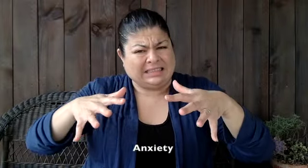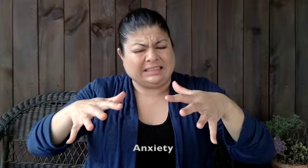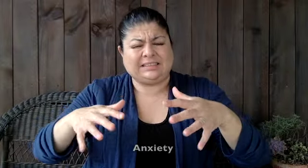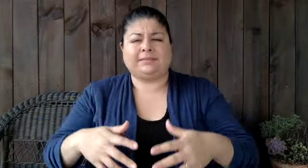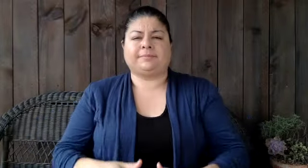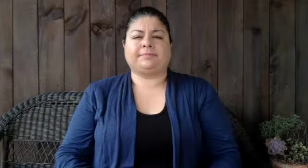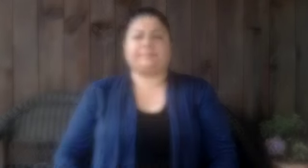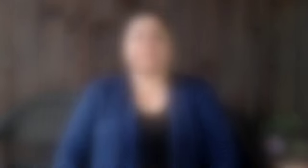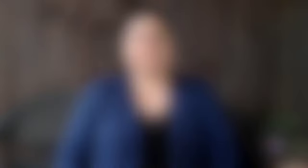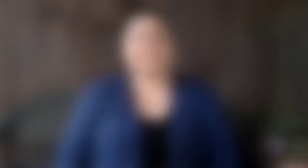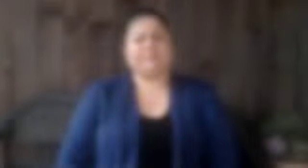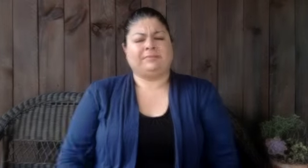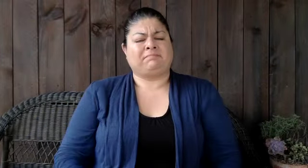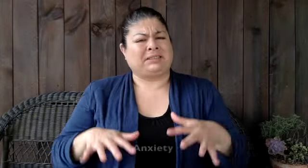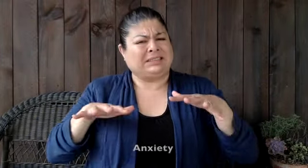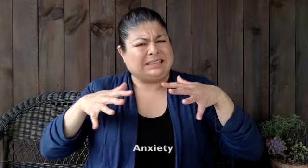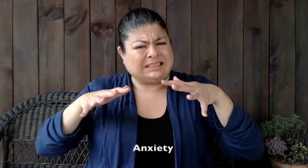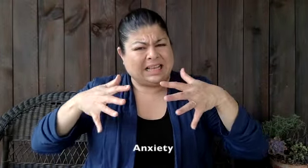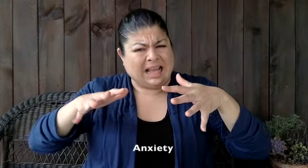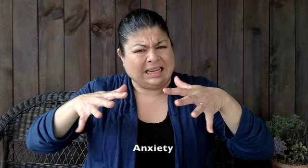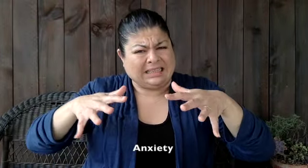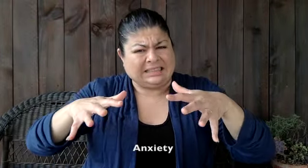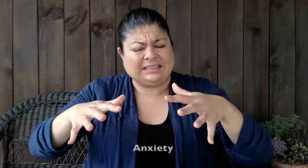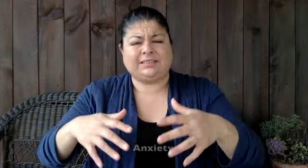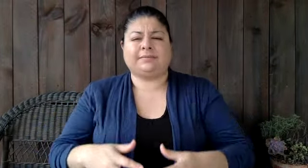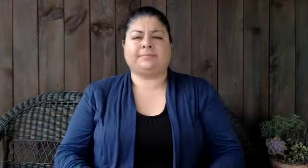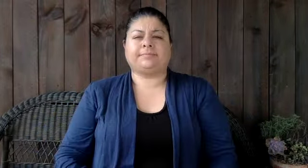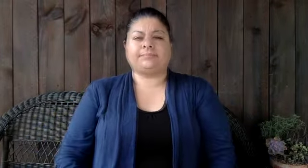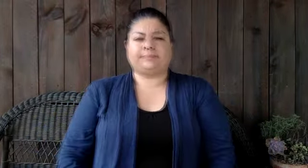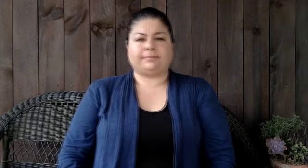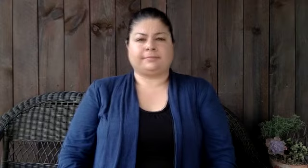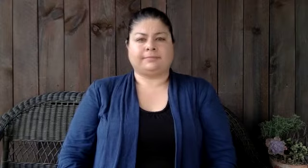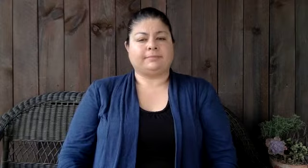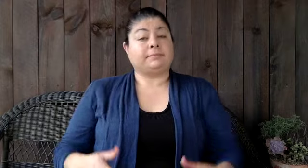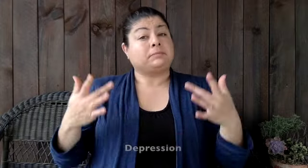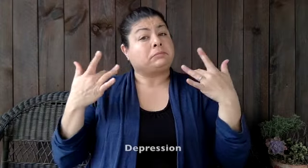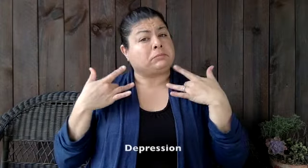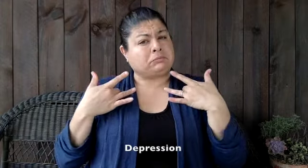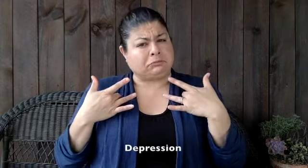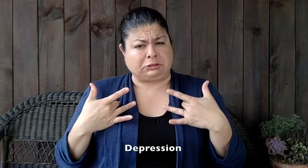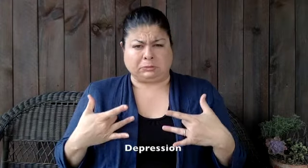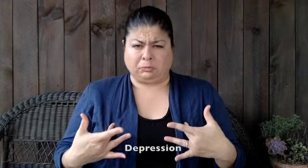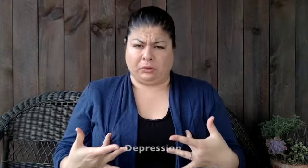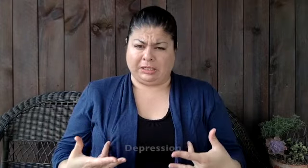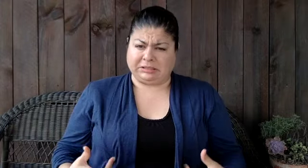anxiety anxiety anxiety depression